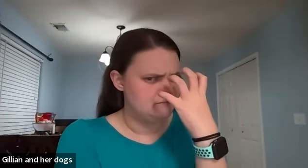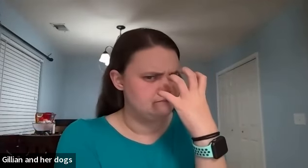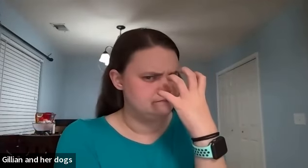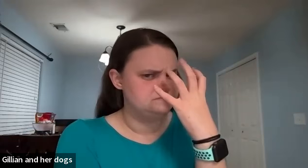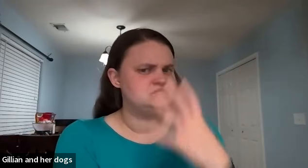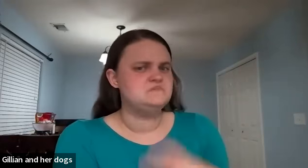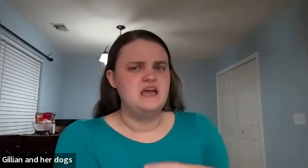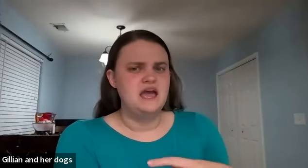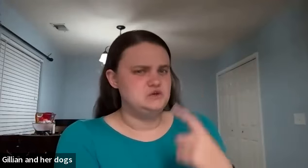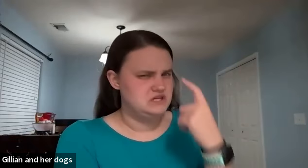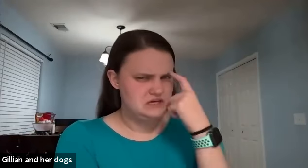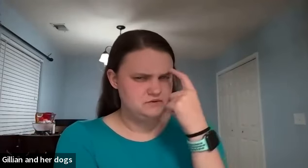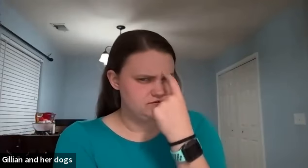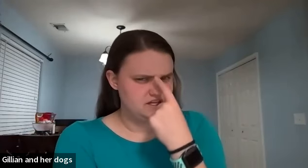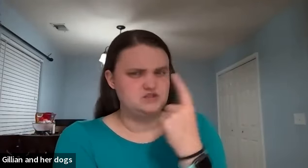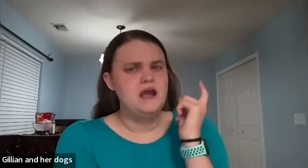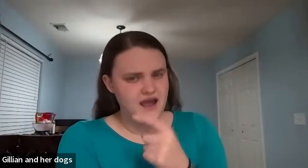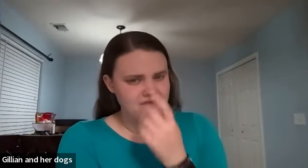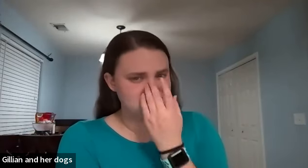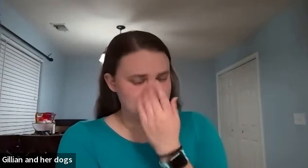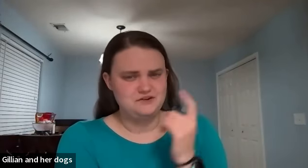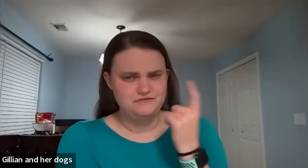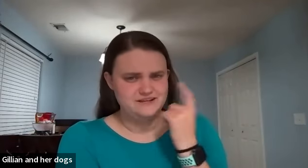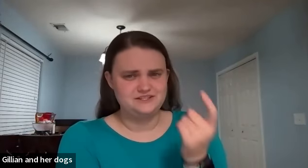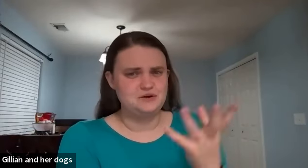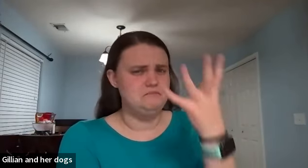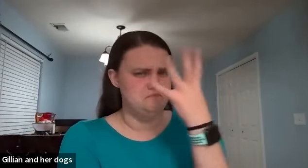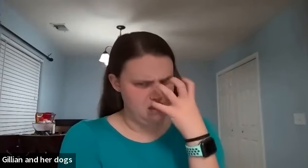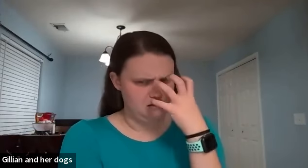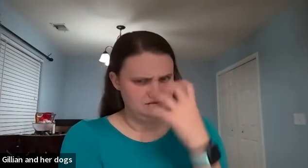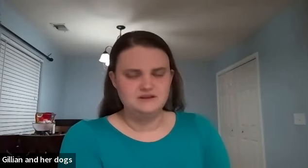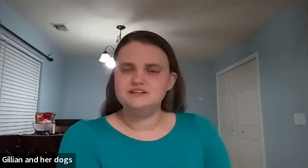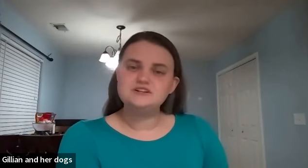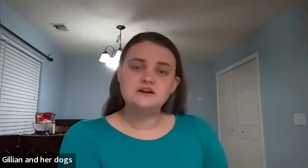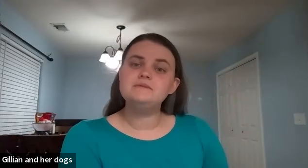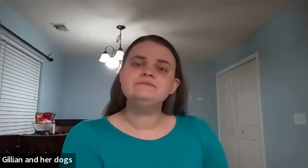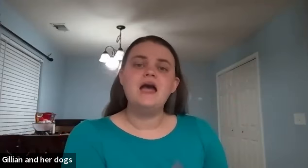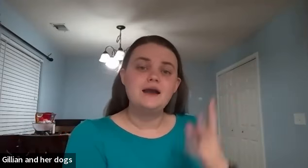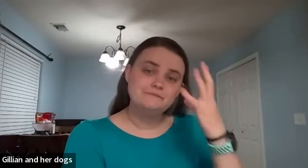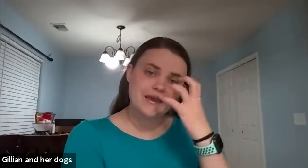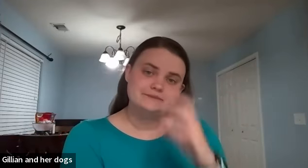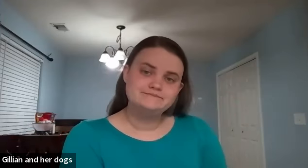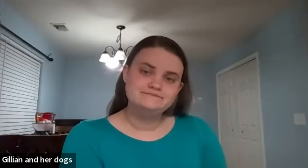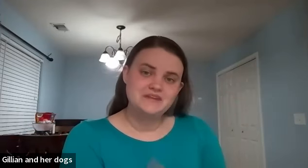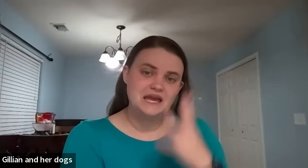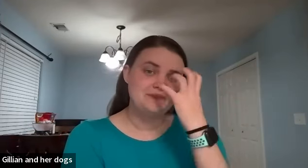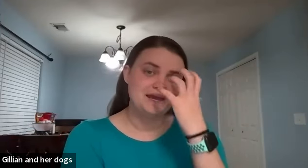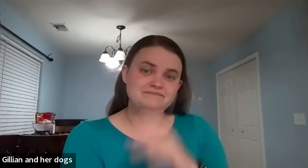and you keep your face you have to have your face showing mad because you're not going i'm mad i'm mad